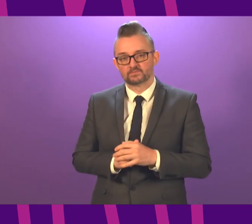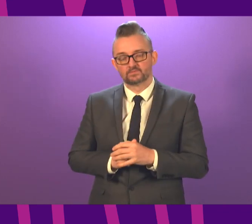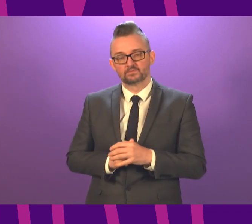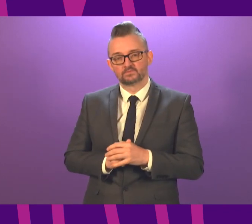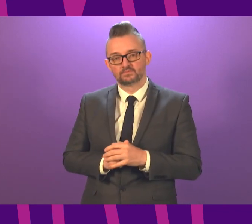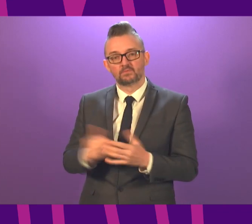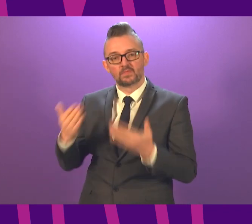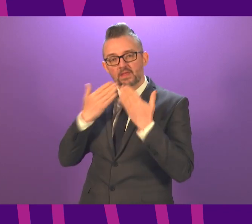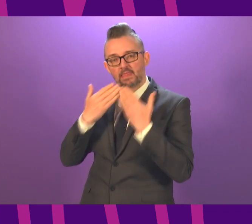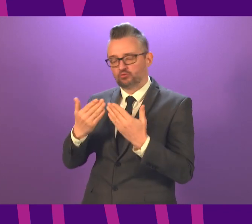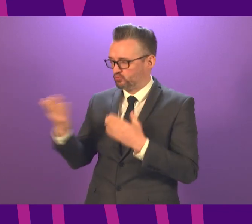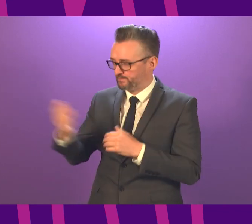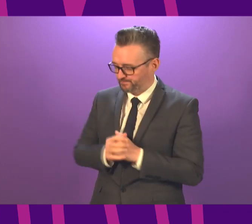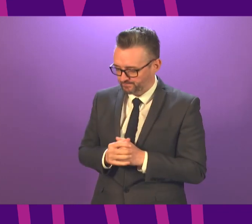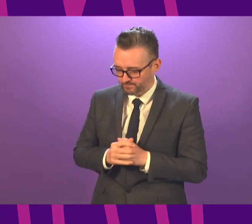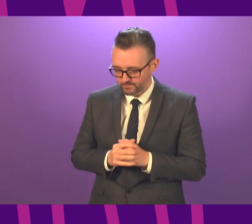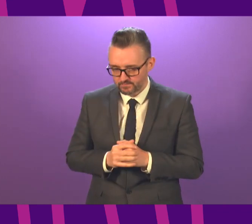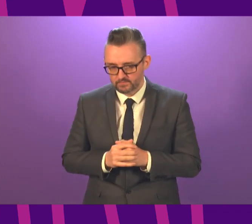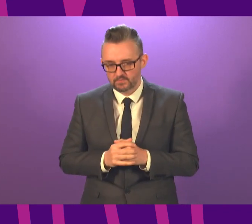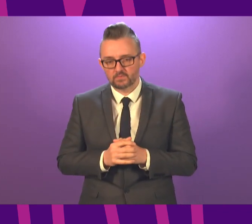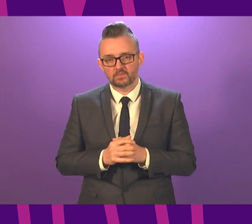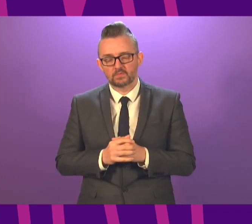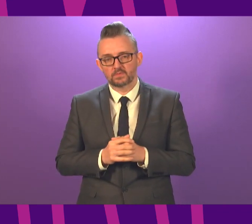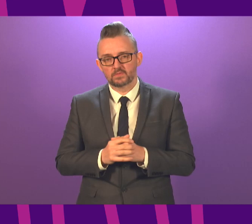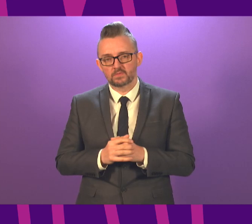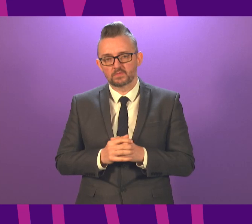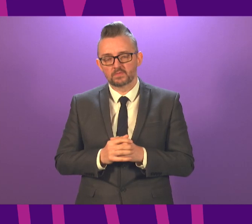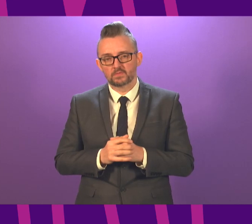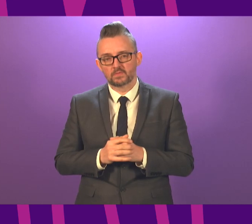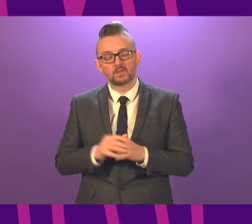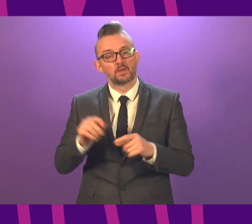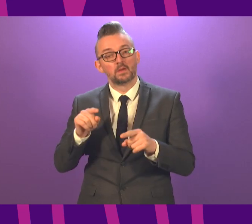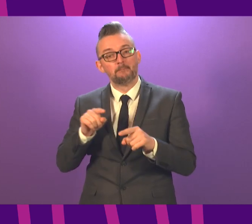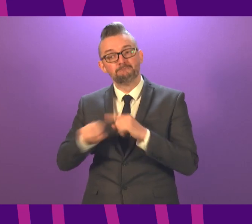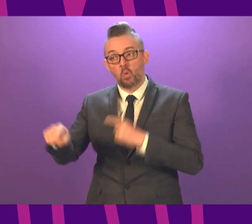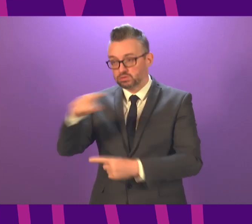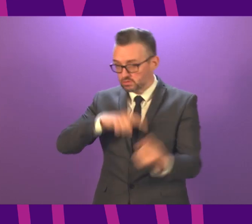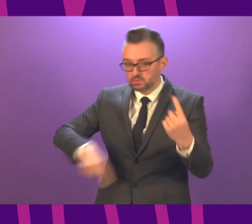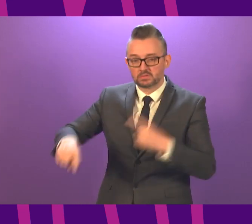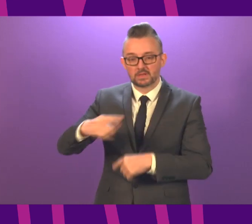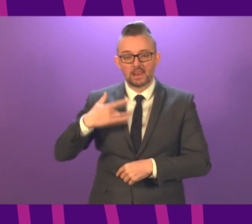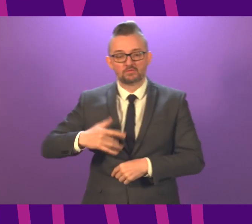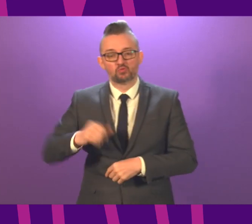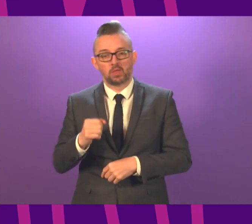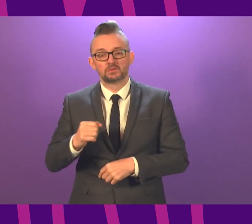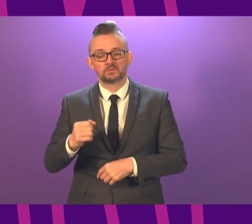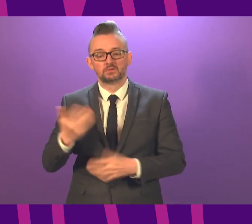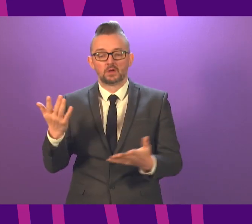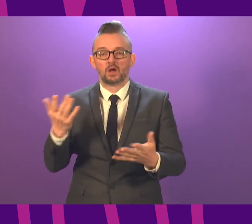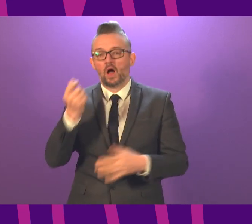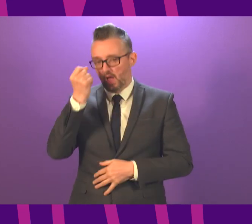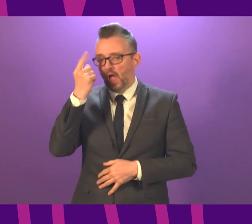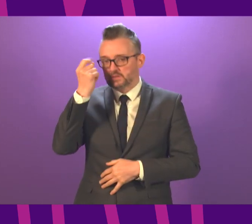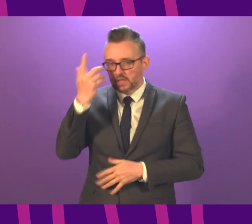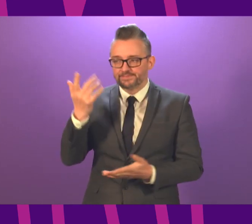Thank you, President Officer. I think that most people in the country will understand and will be supportive of the